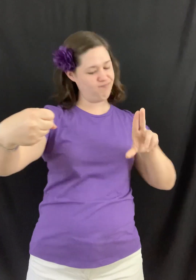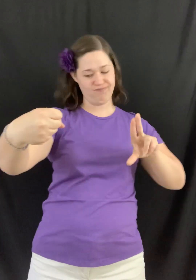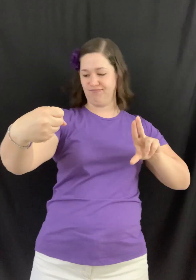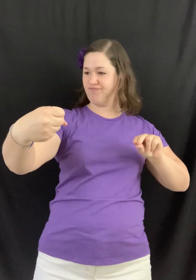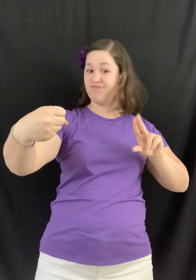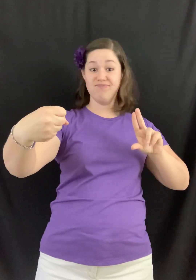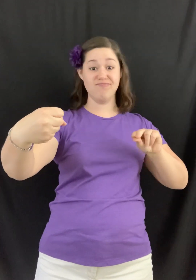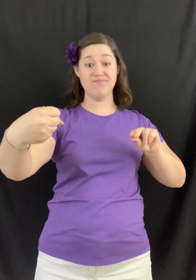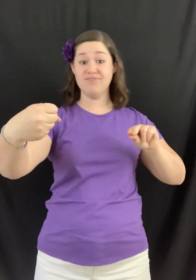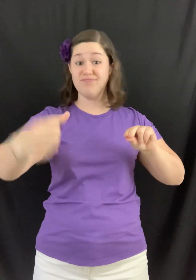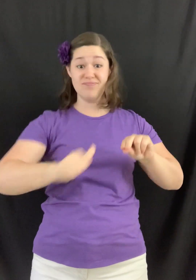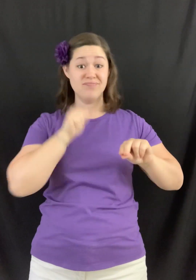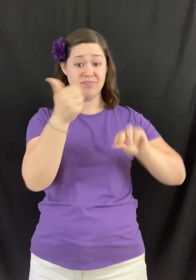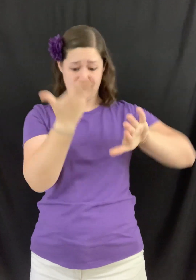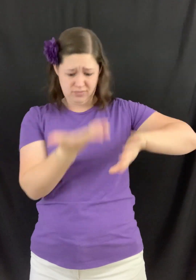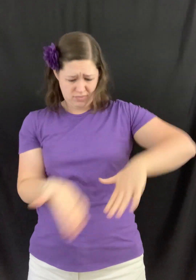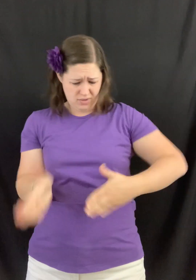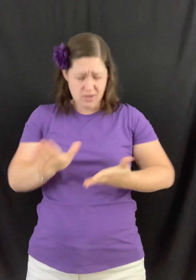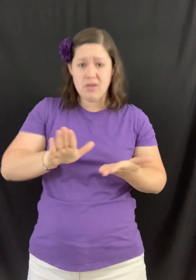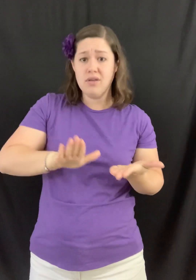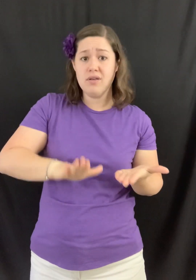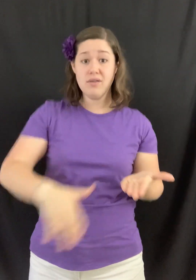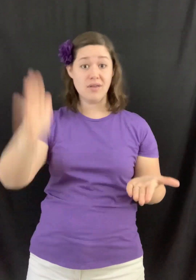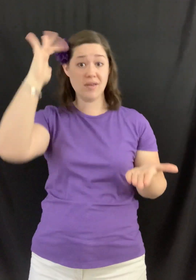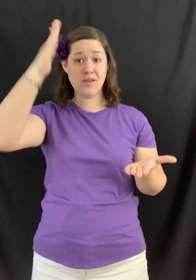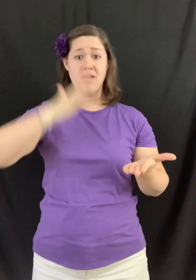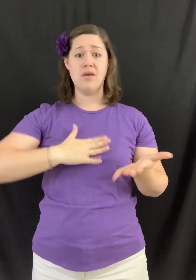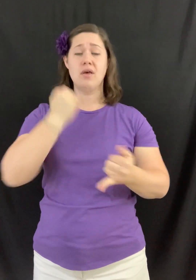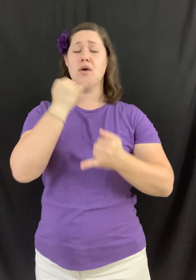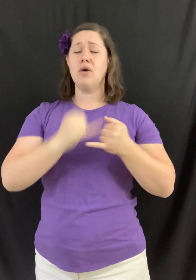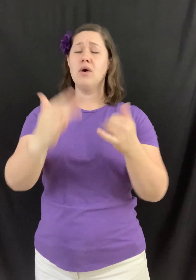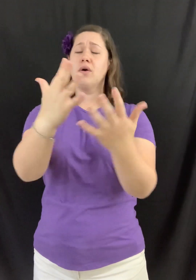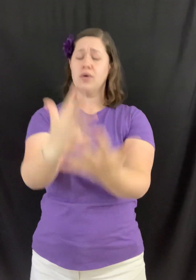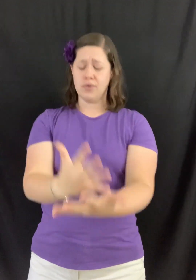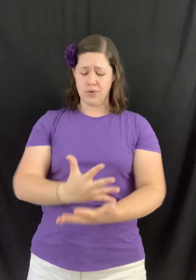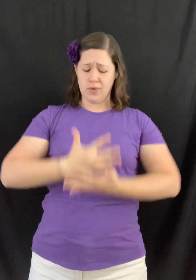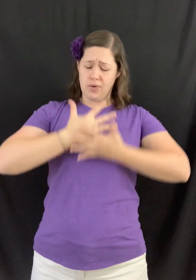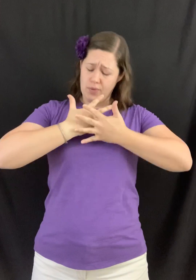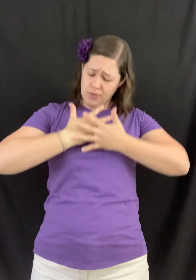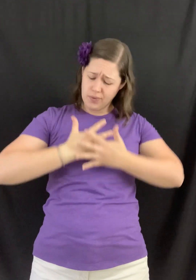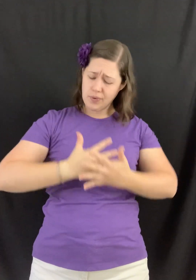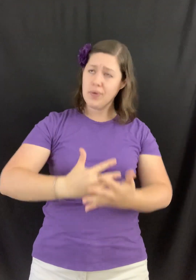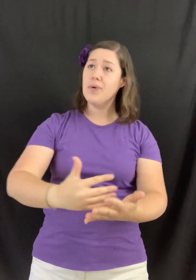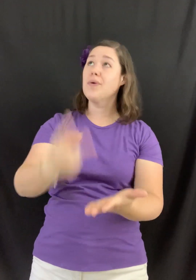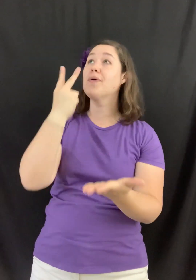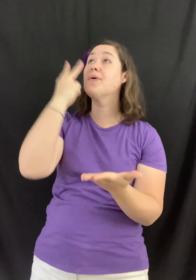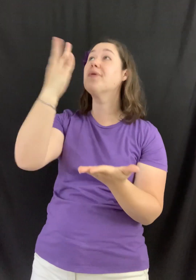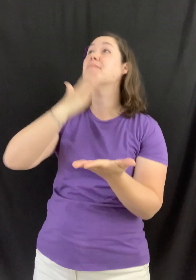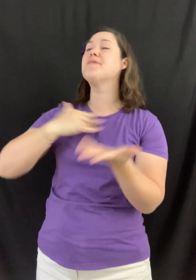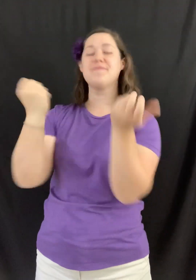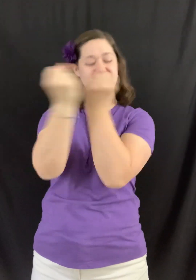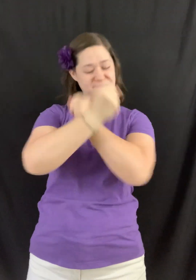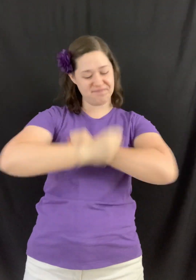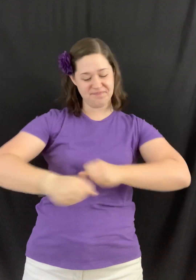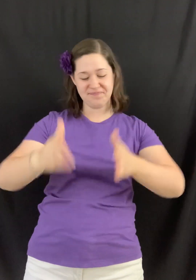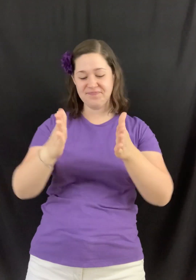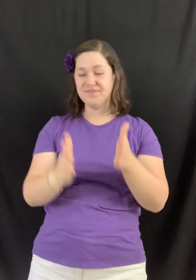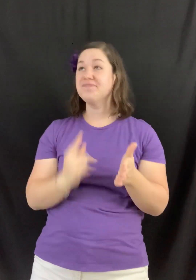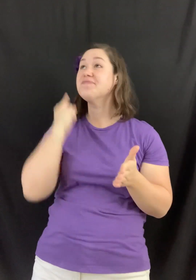away Not even death, with my last breath I'll see my Savior's face